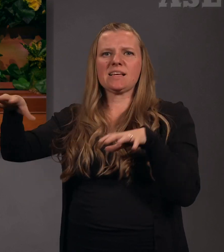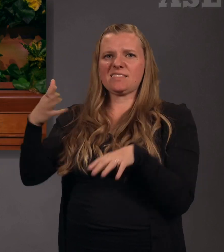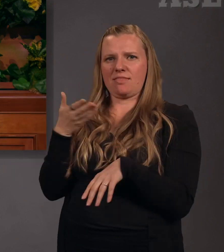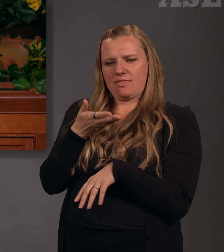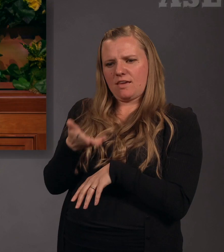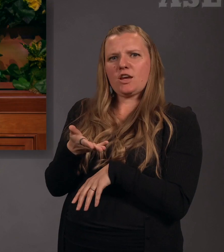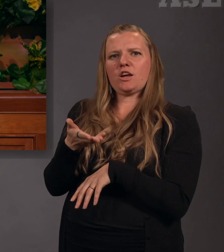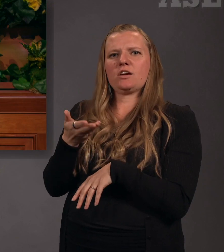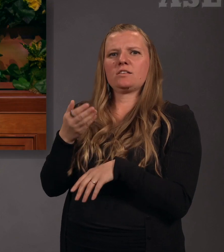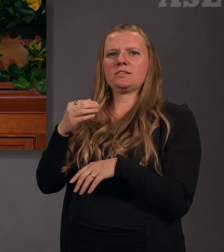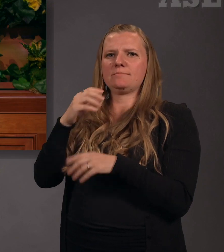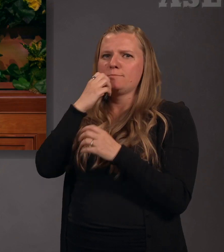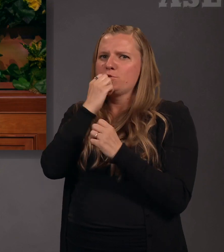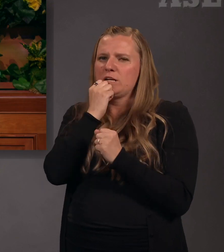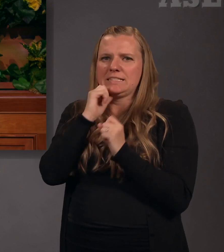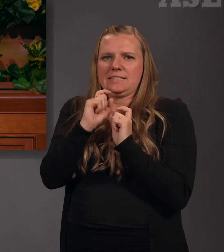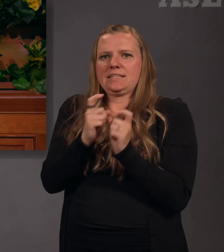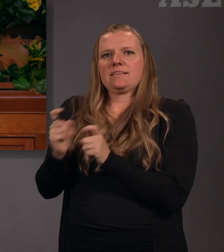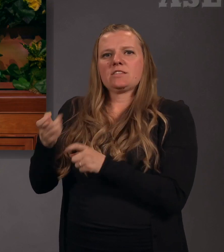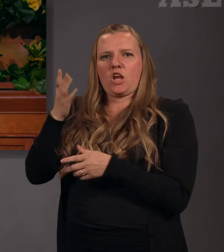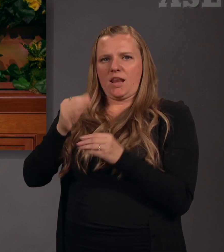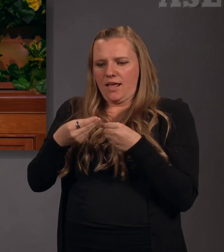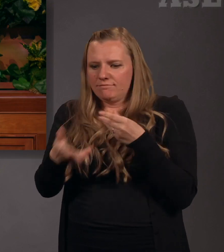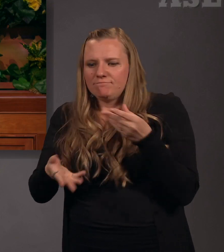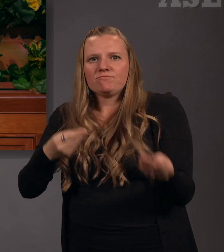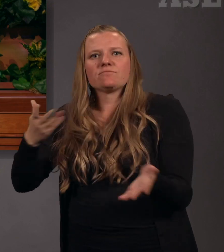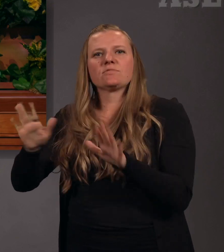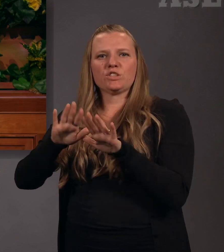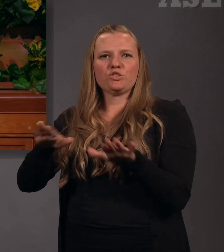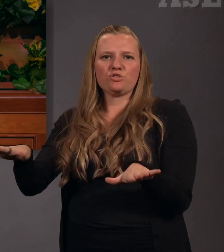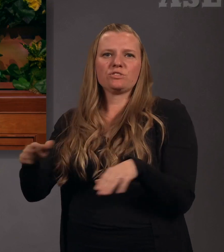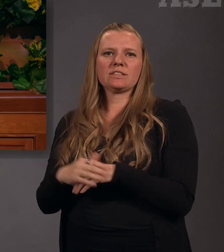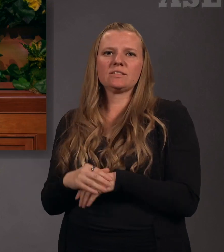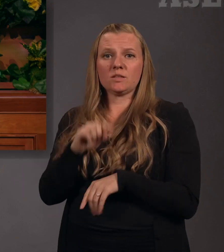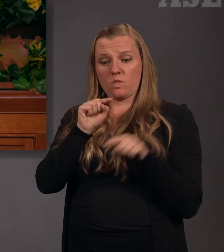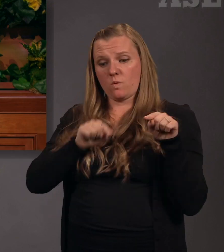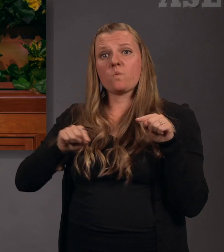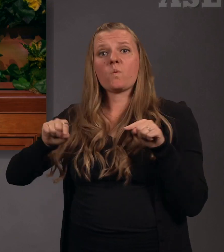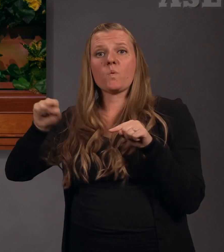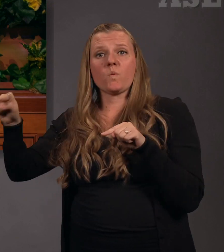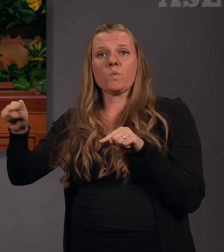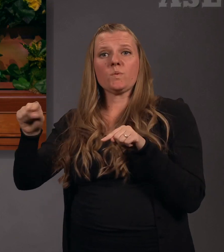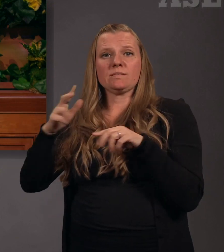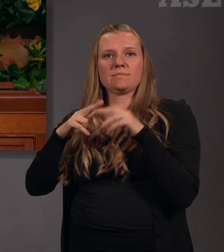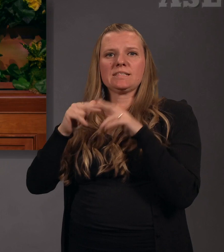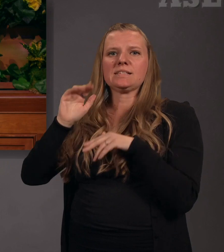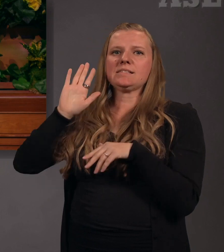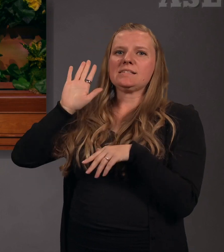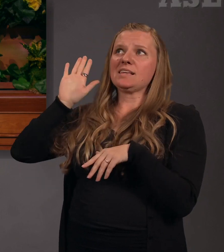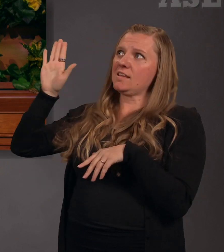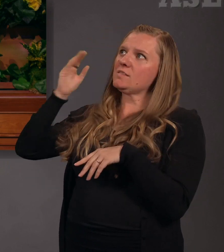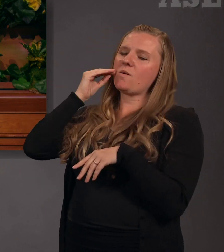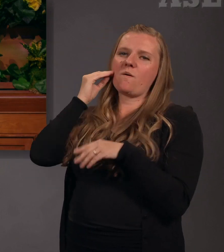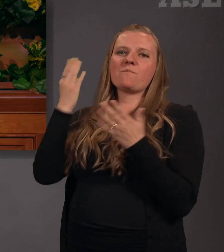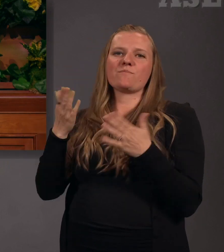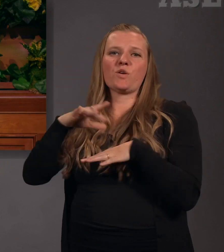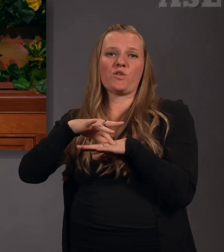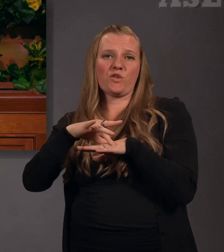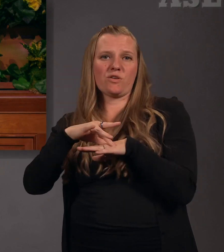upon His children. These buildings would be His home on earth. These buildings would be temples